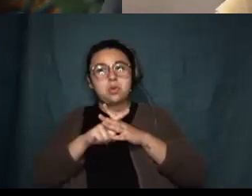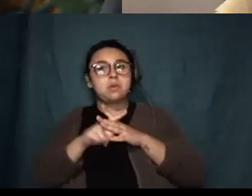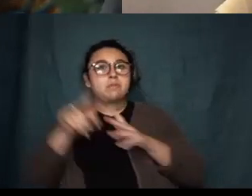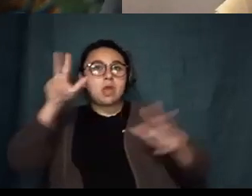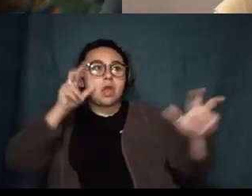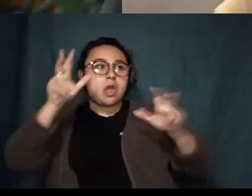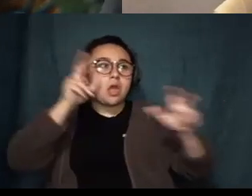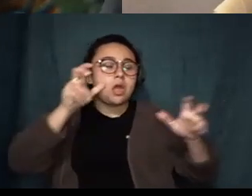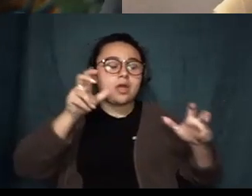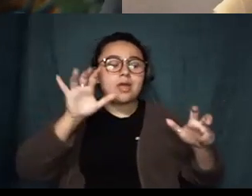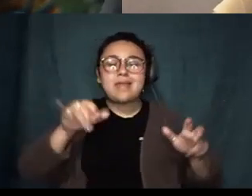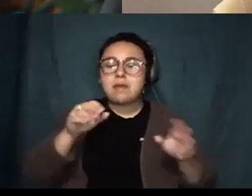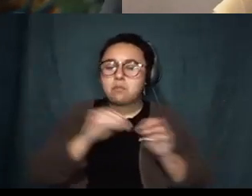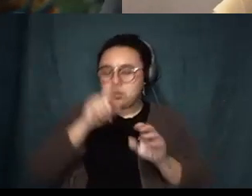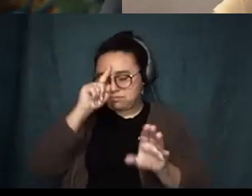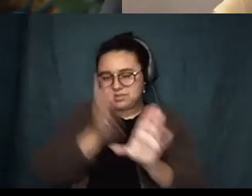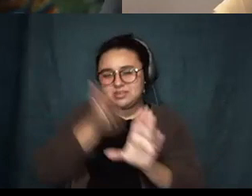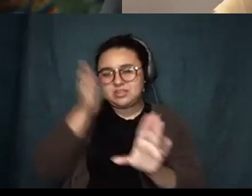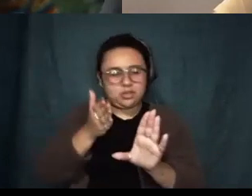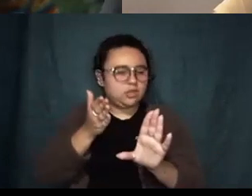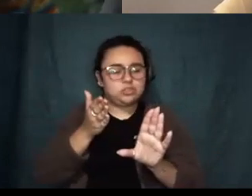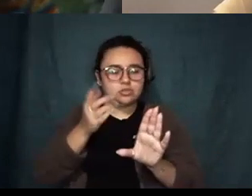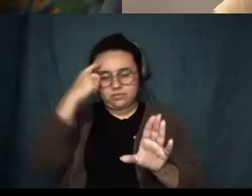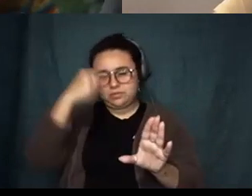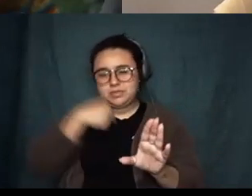psychological hurdle than anything else to get to that point